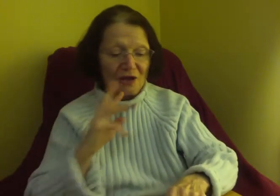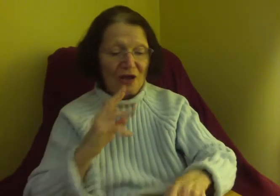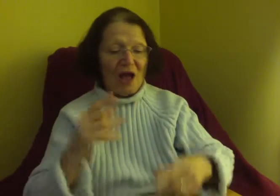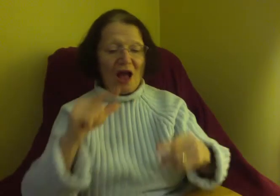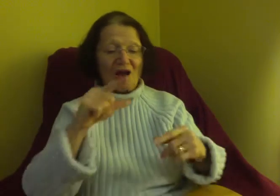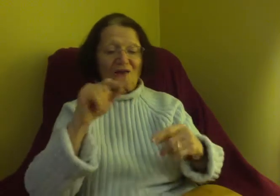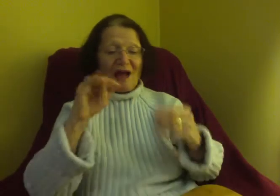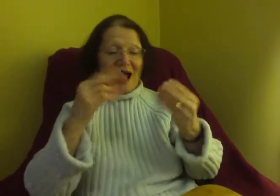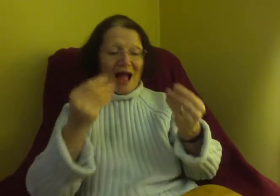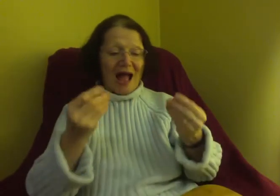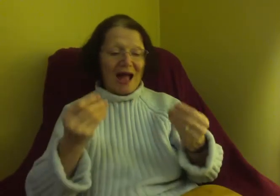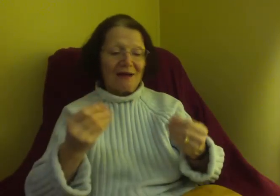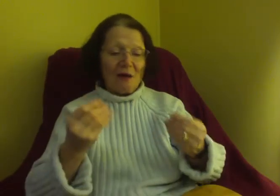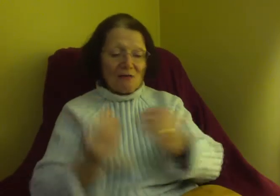mymark my